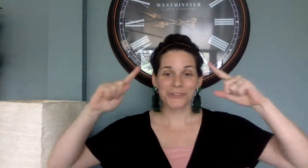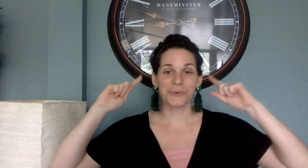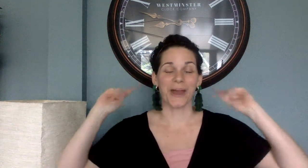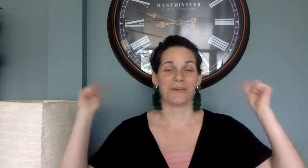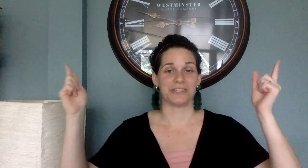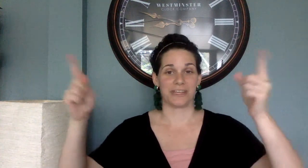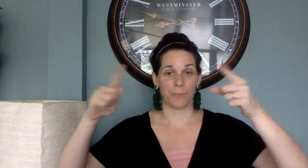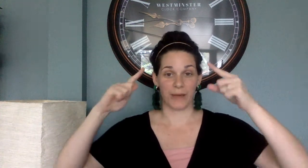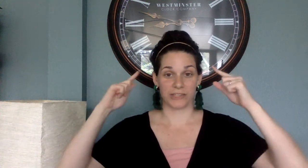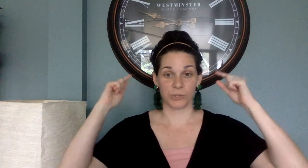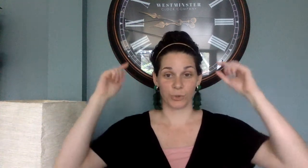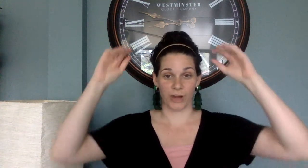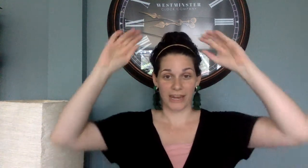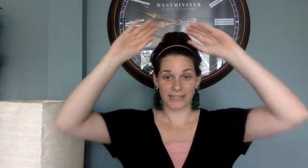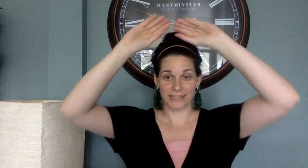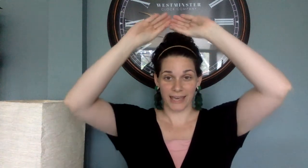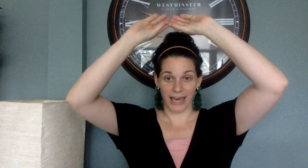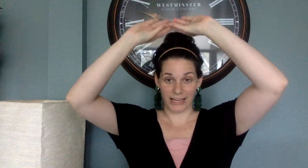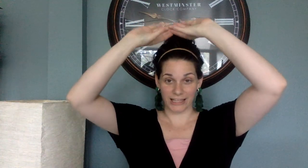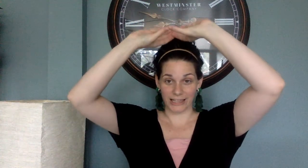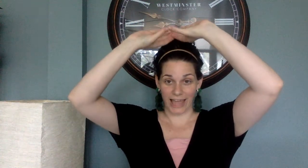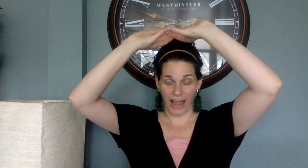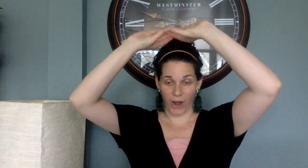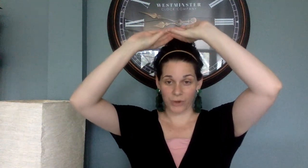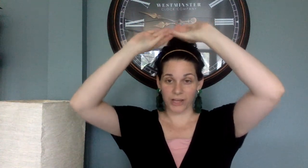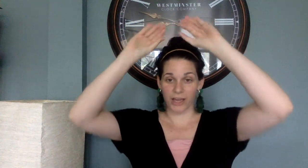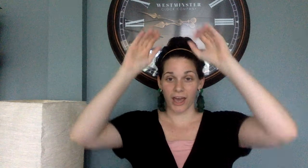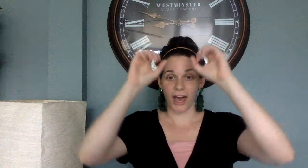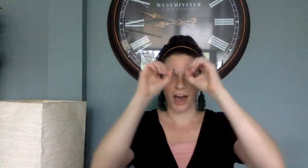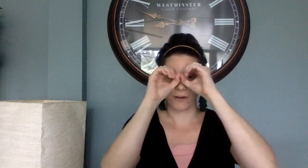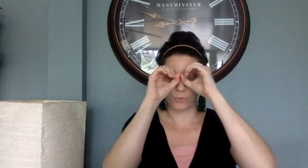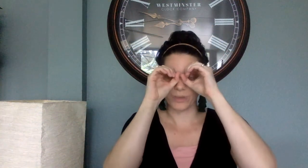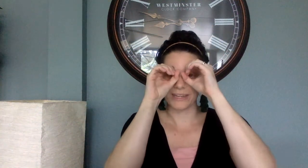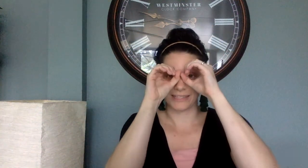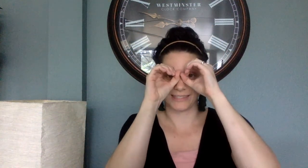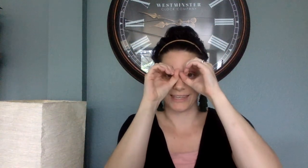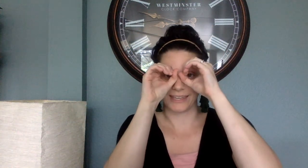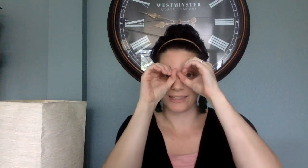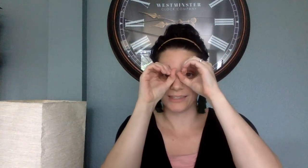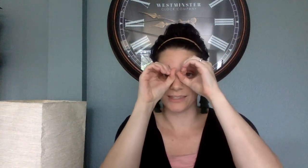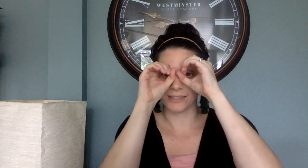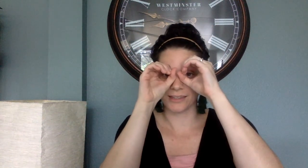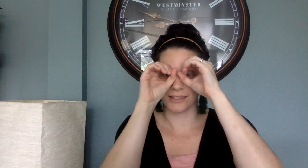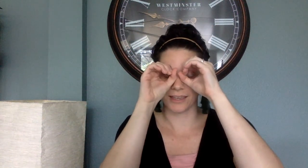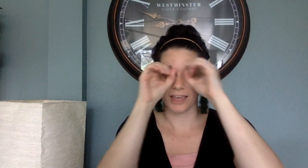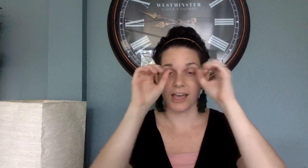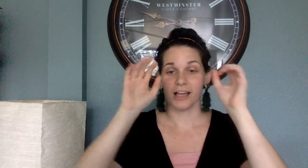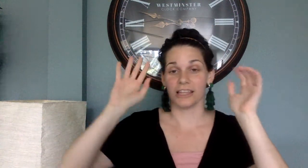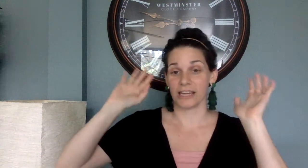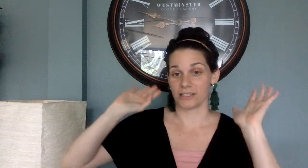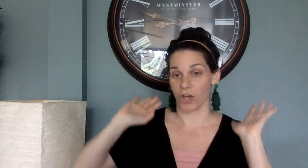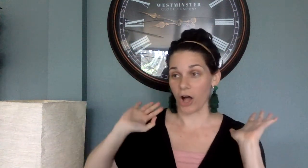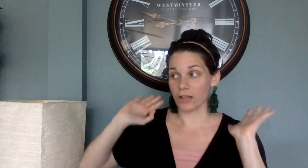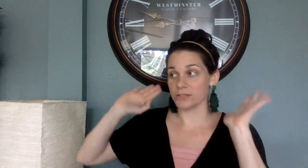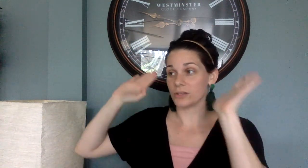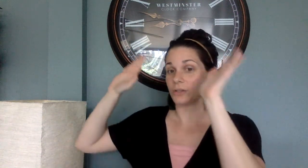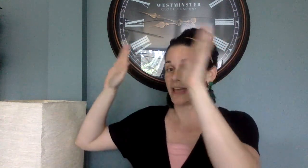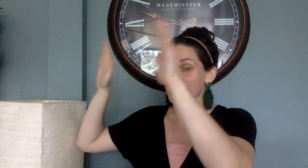surrounded by so great a cloud of witnesses, let us also lay